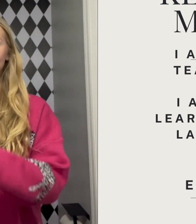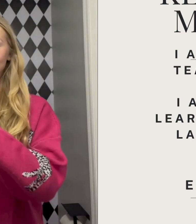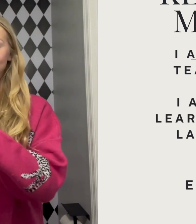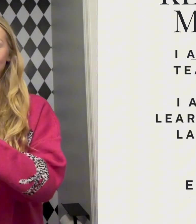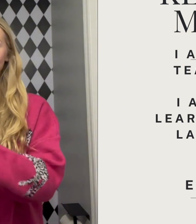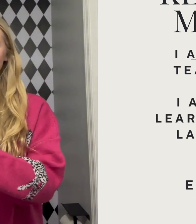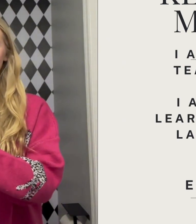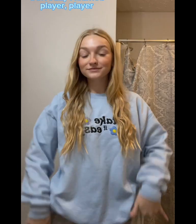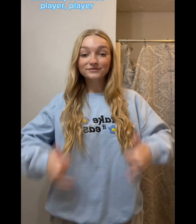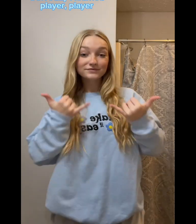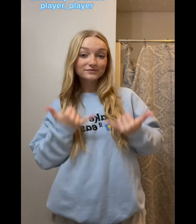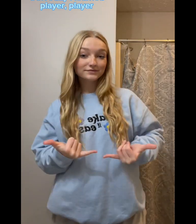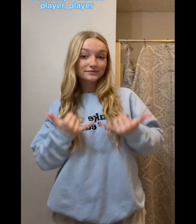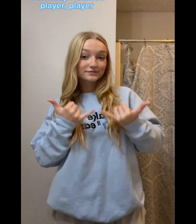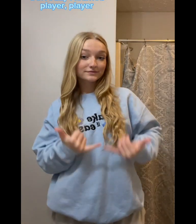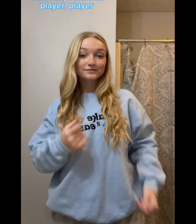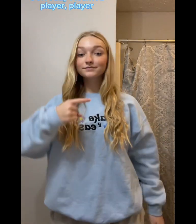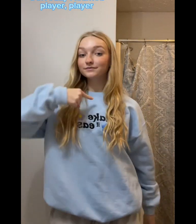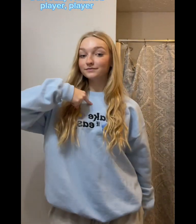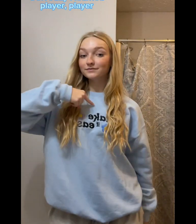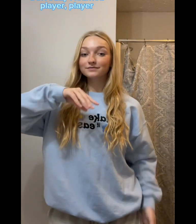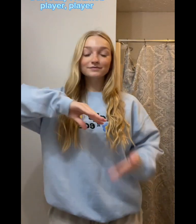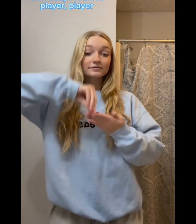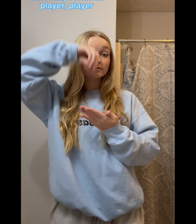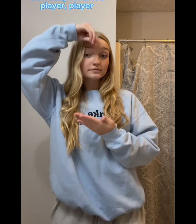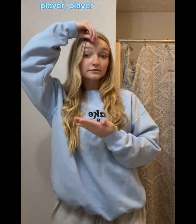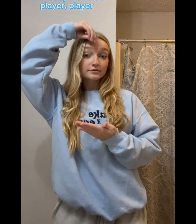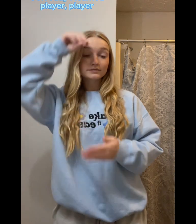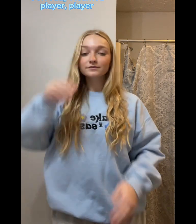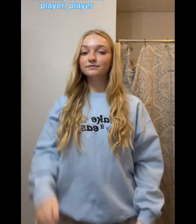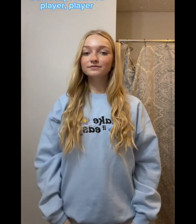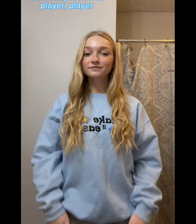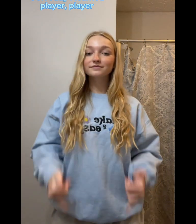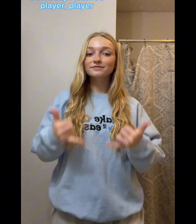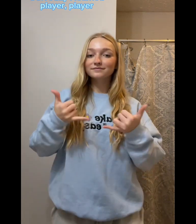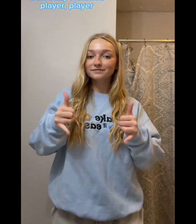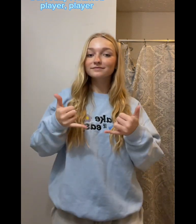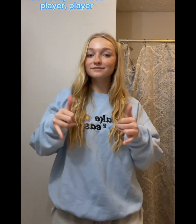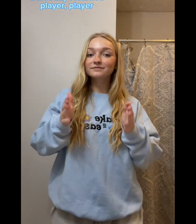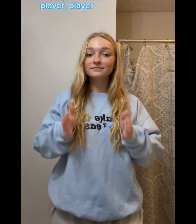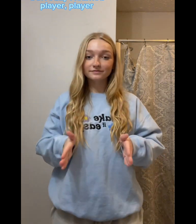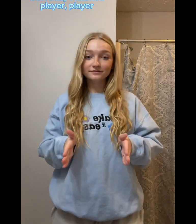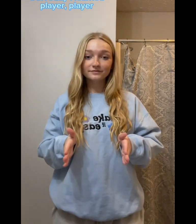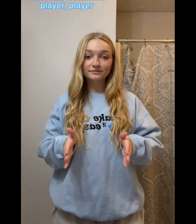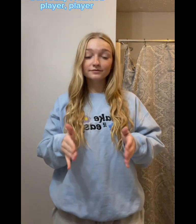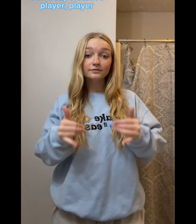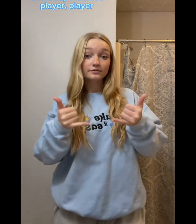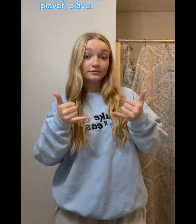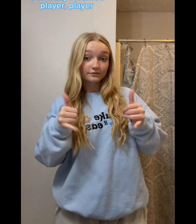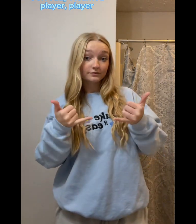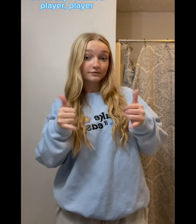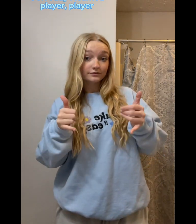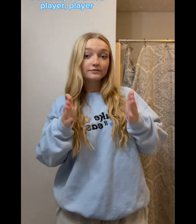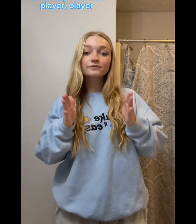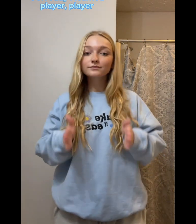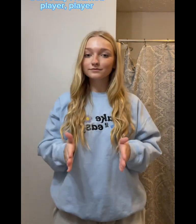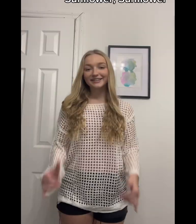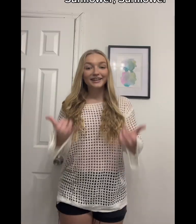Today I learned Player Today